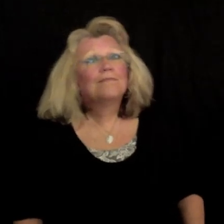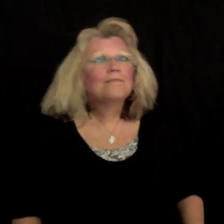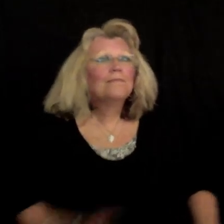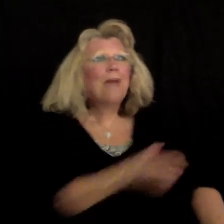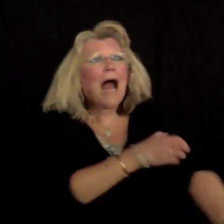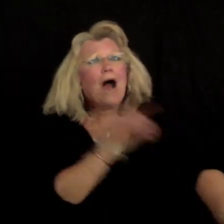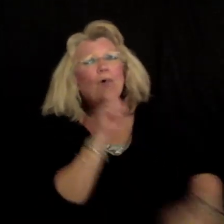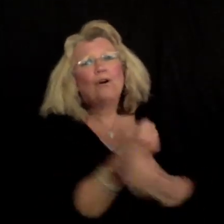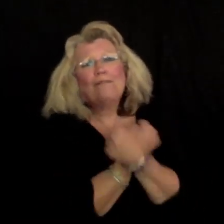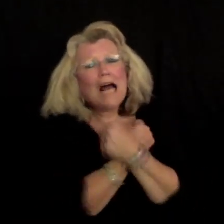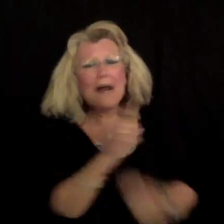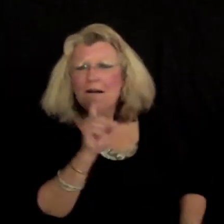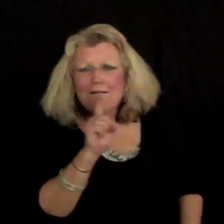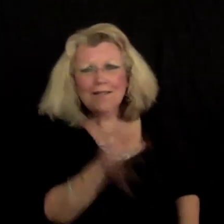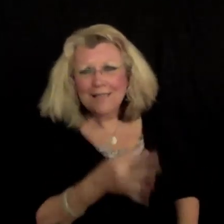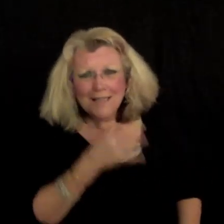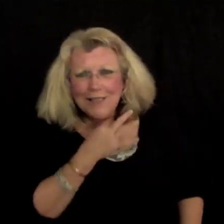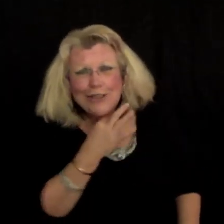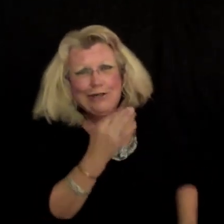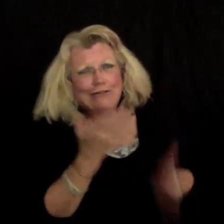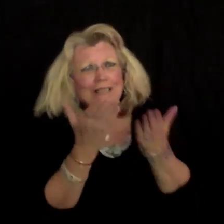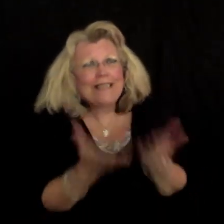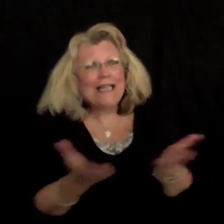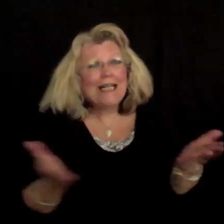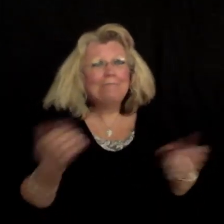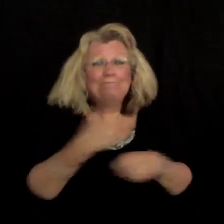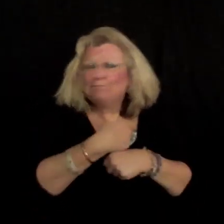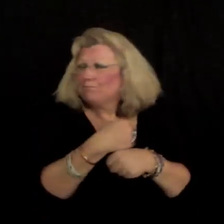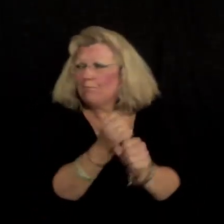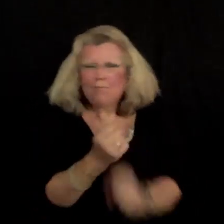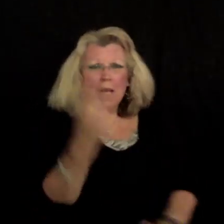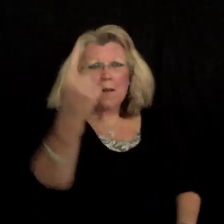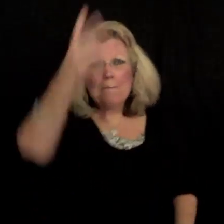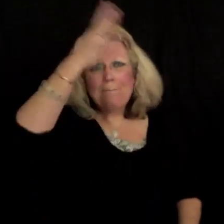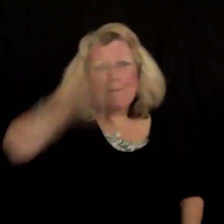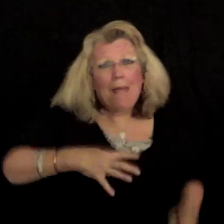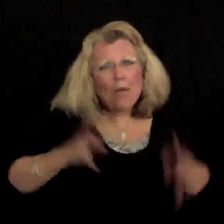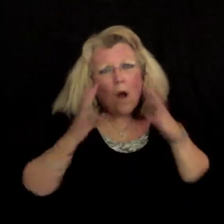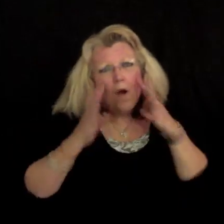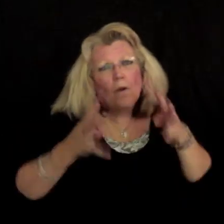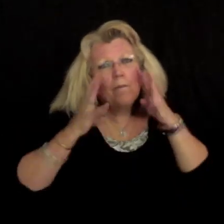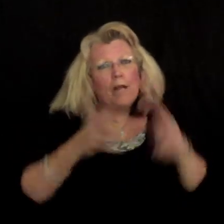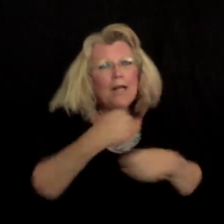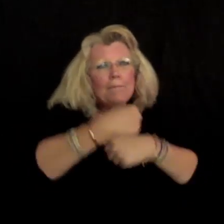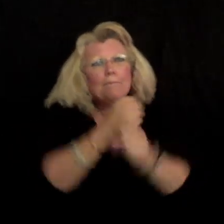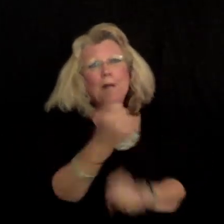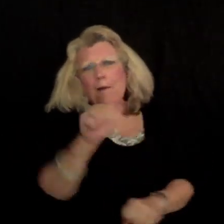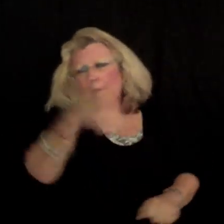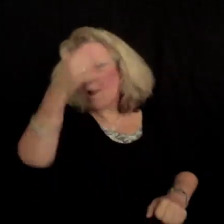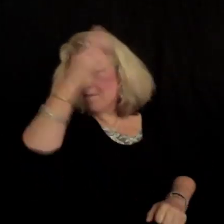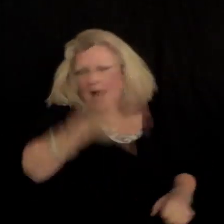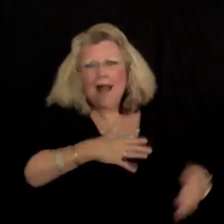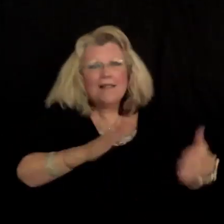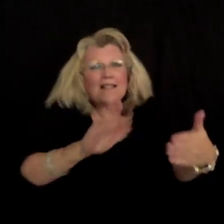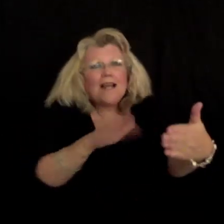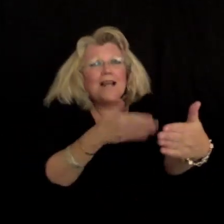How the love is a curious thing Make a one man weep, make another man sing